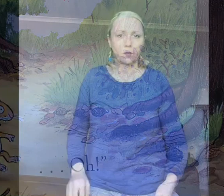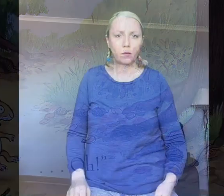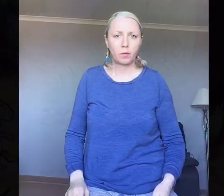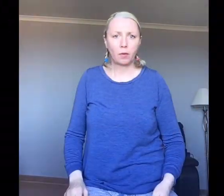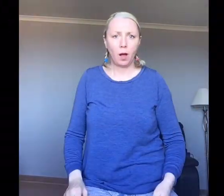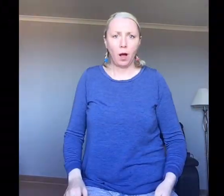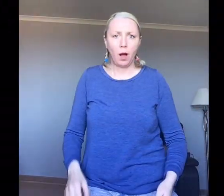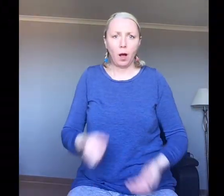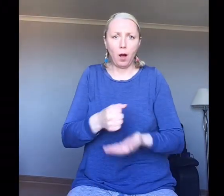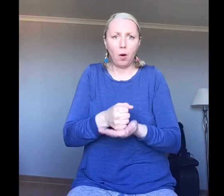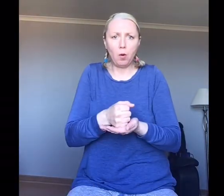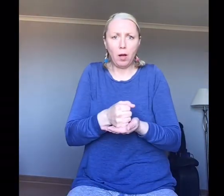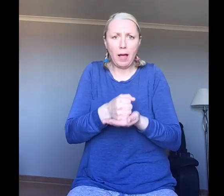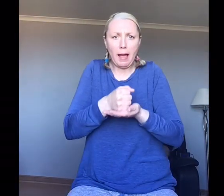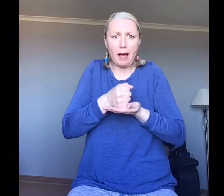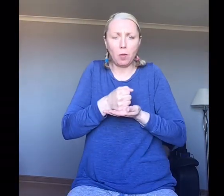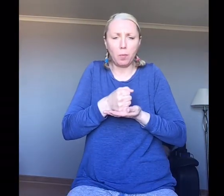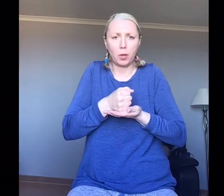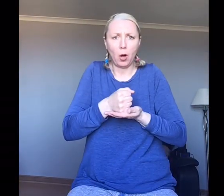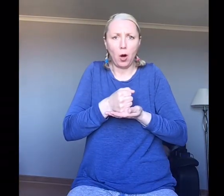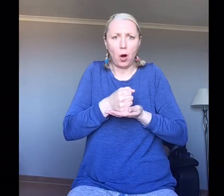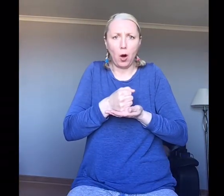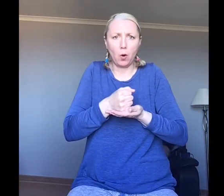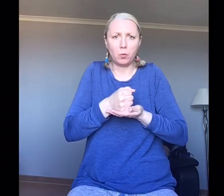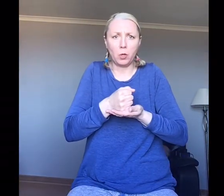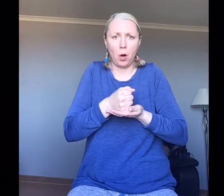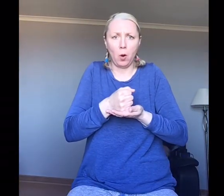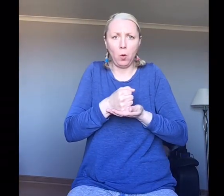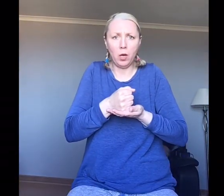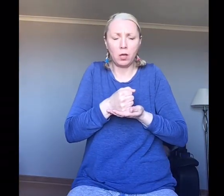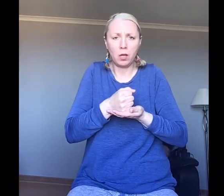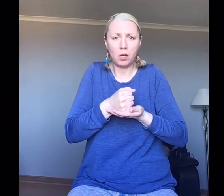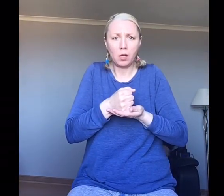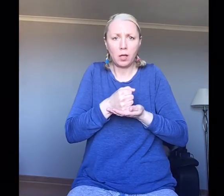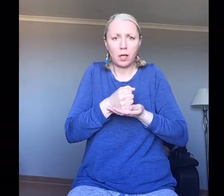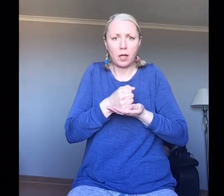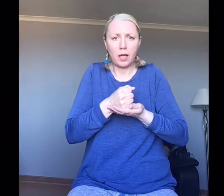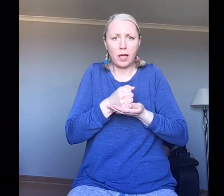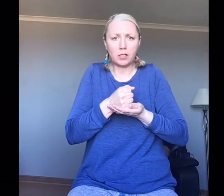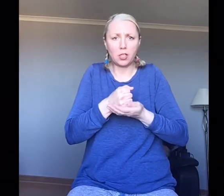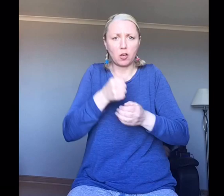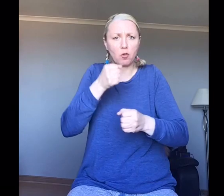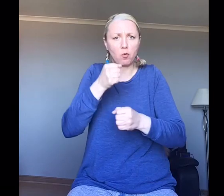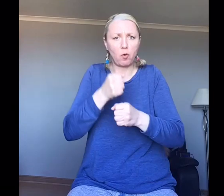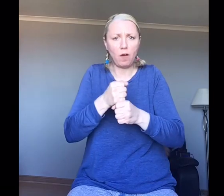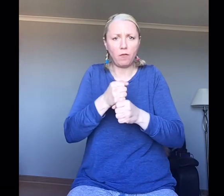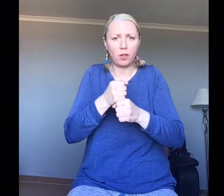Oh, help! Oh, no! It's a Gruffalo!